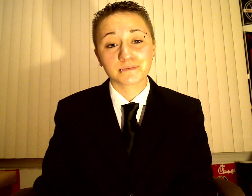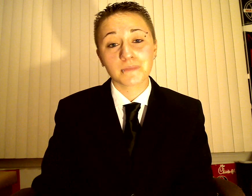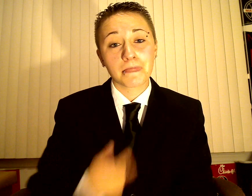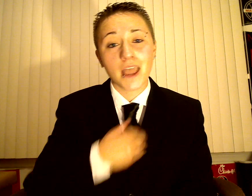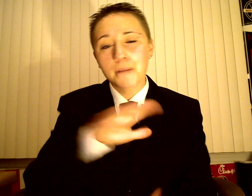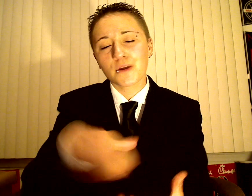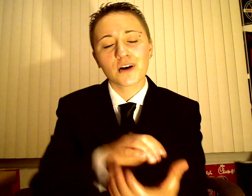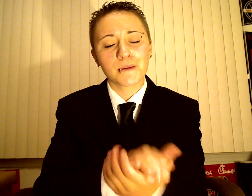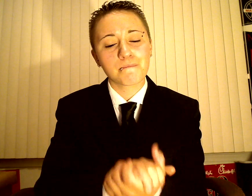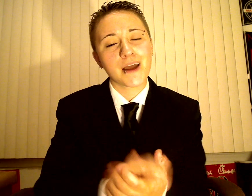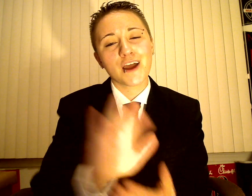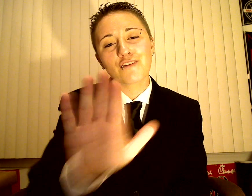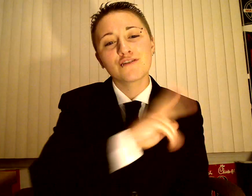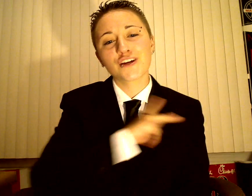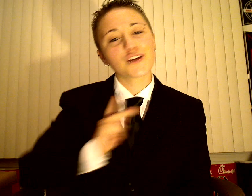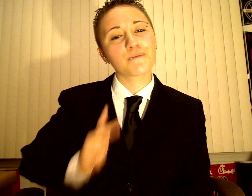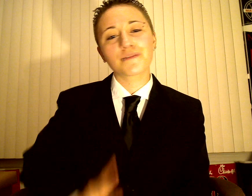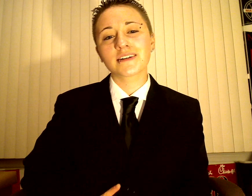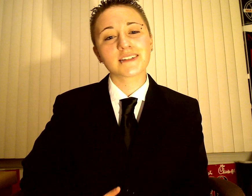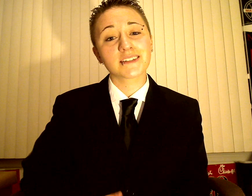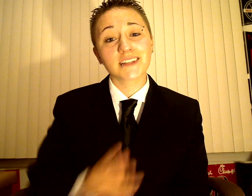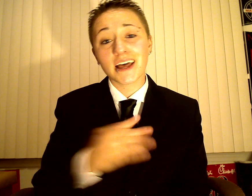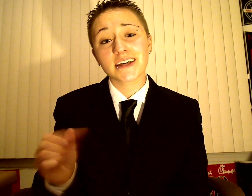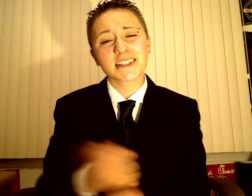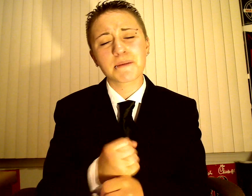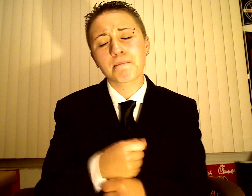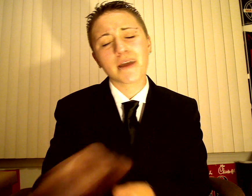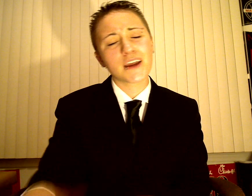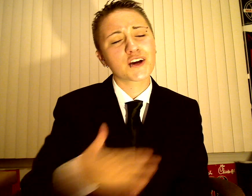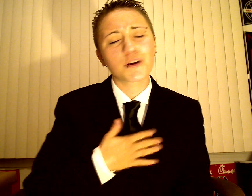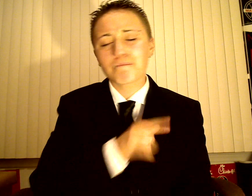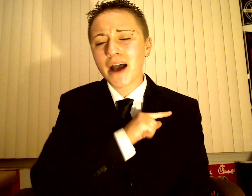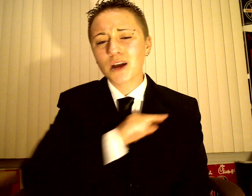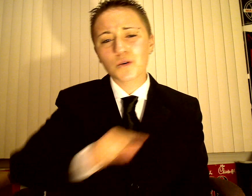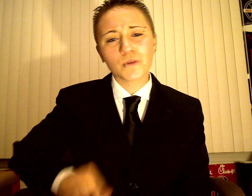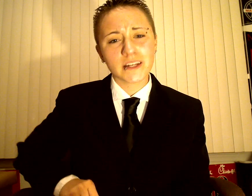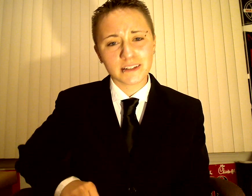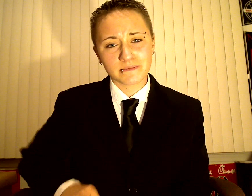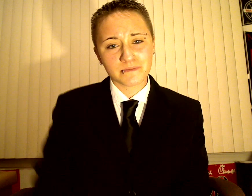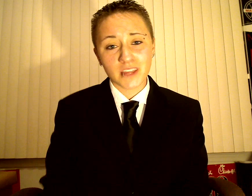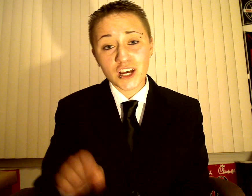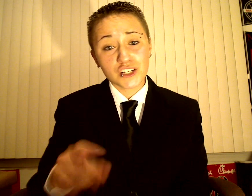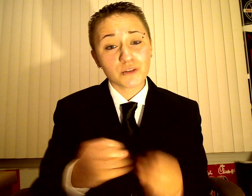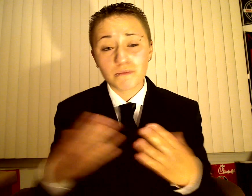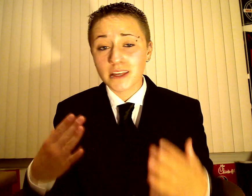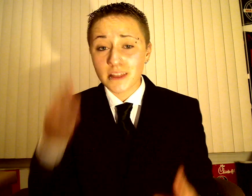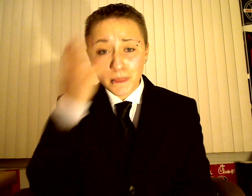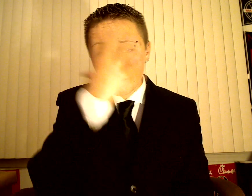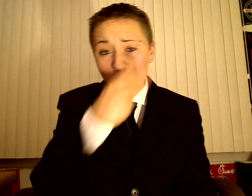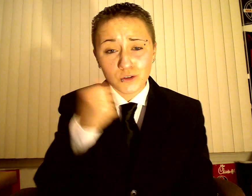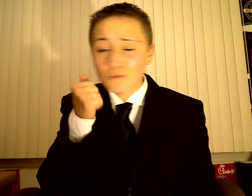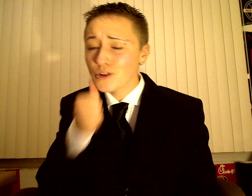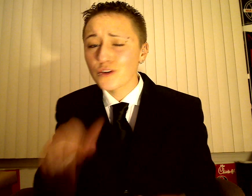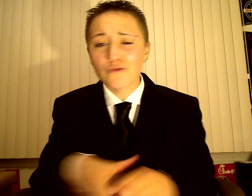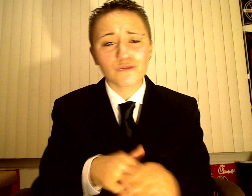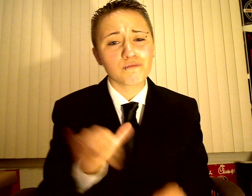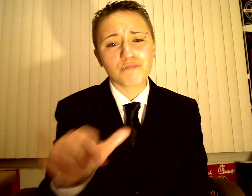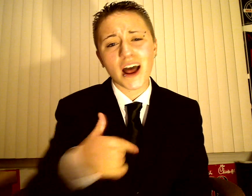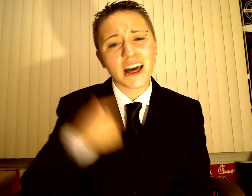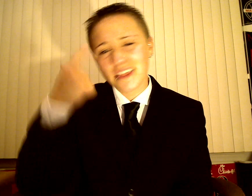I'm gonna marry a princess and make her my queen She'll be the most beautiful world